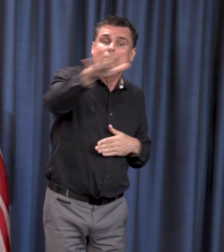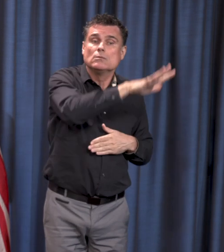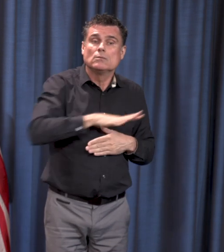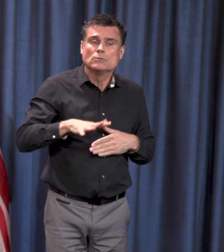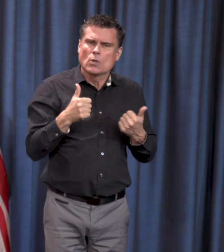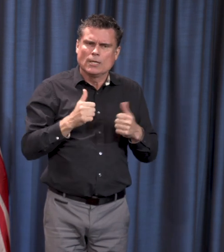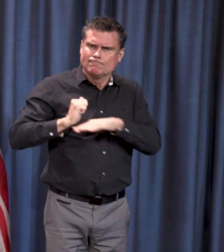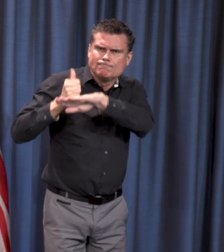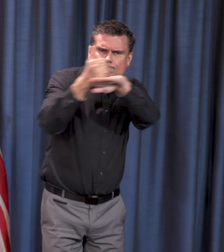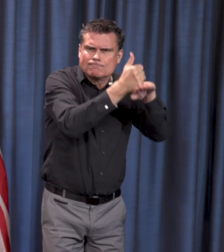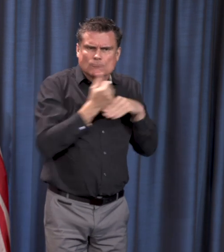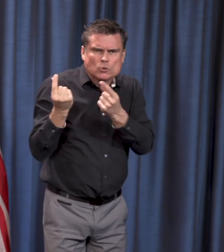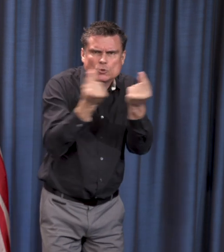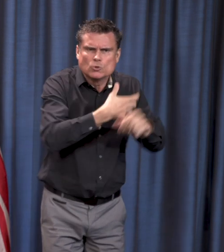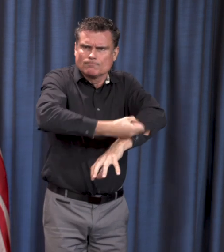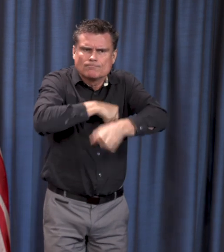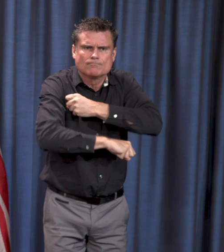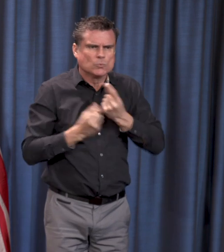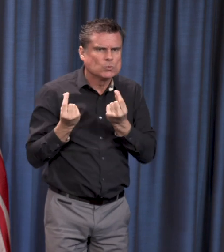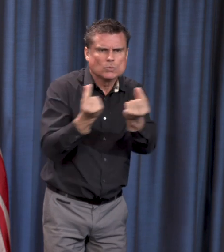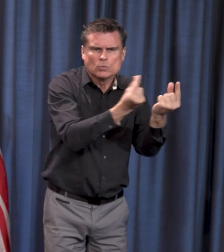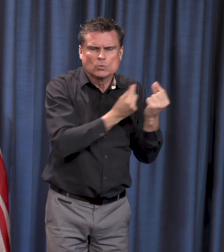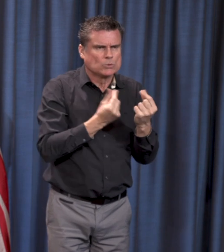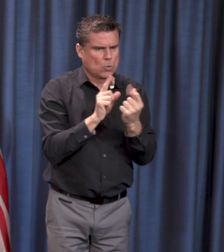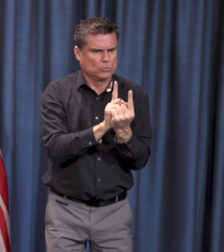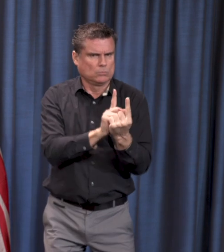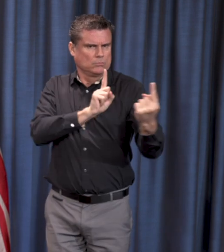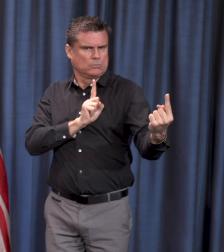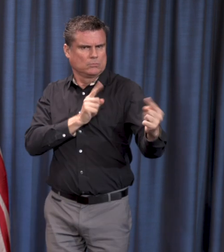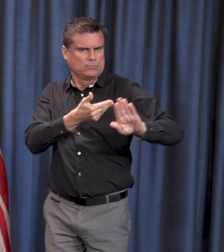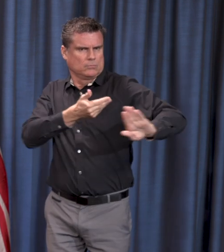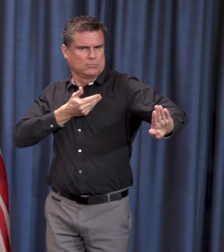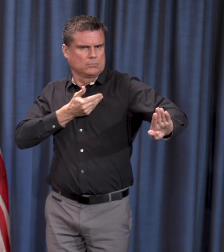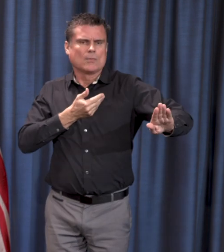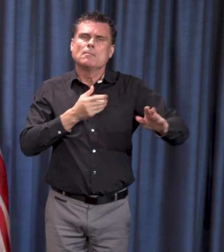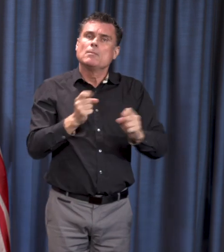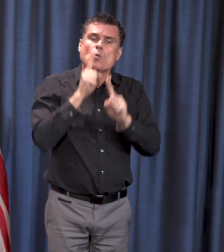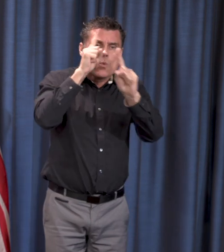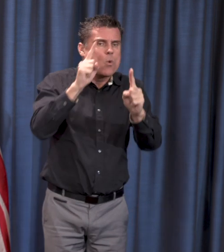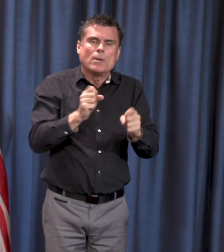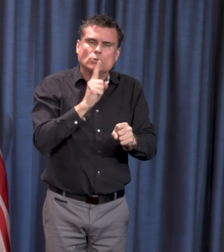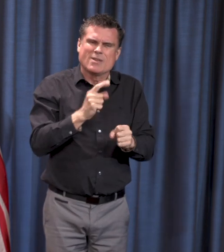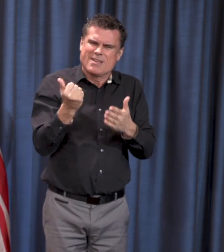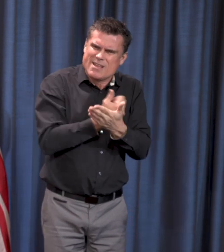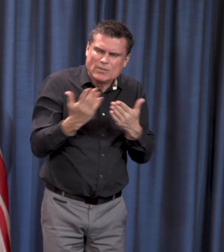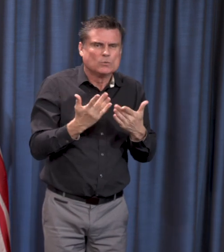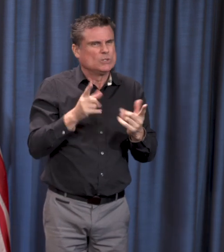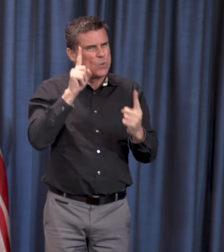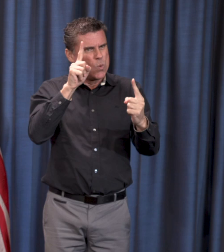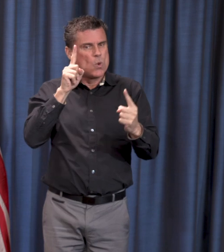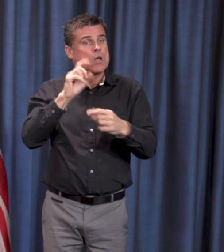measures to physically distance people and ensure we're doing everything we can to slow down and stop the